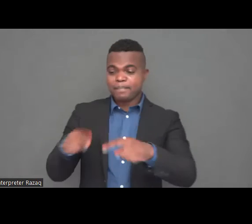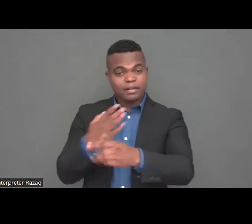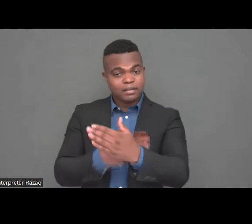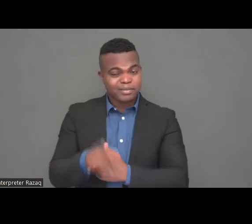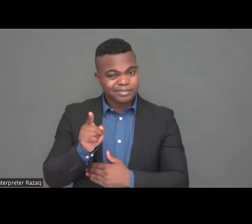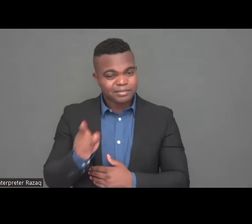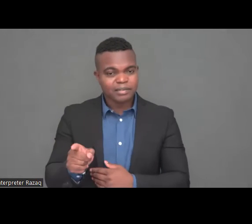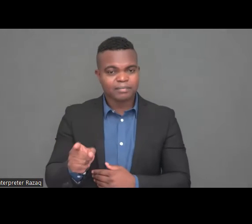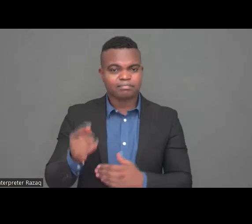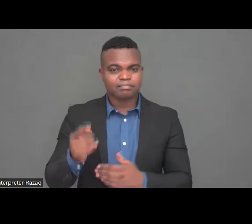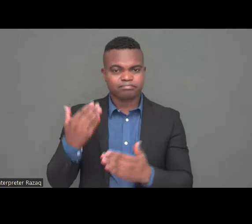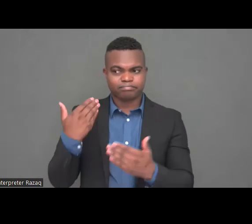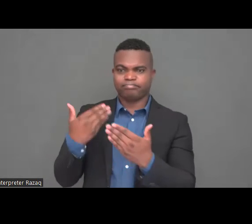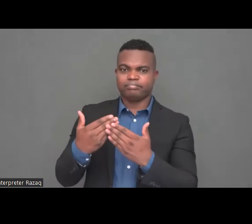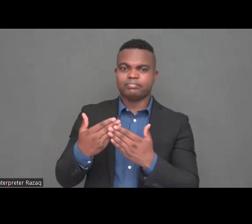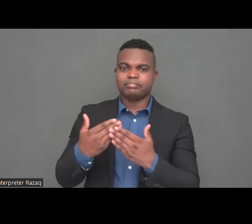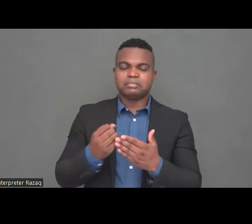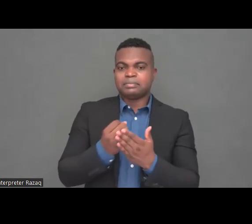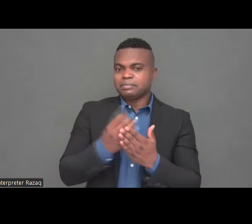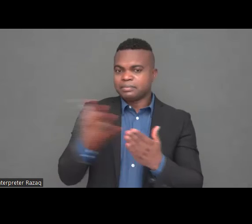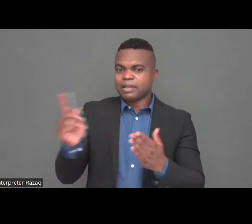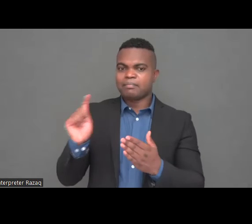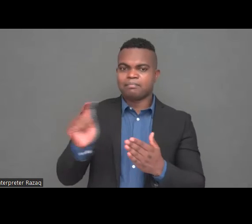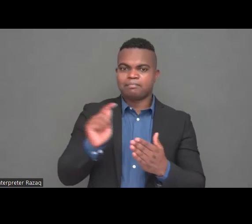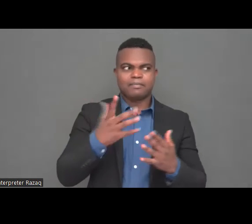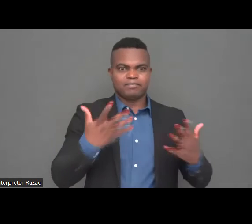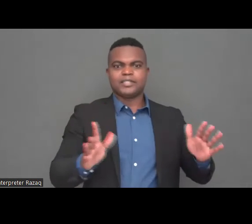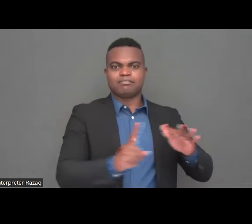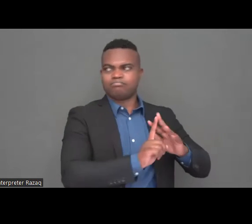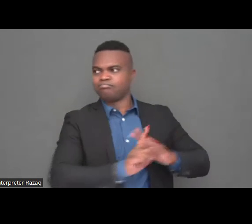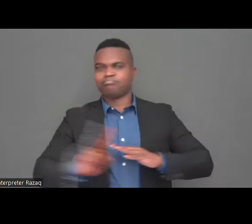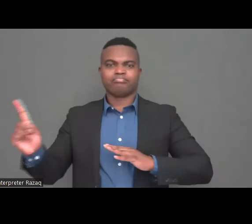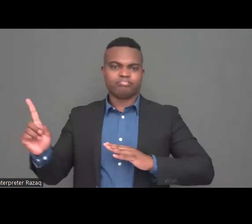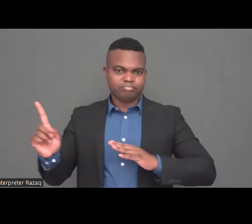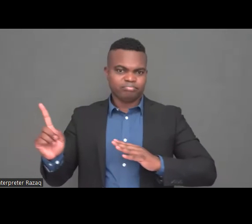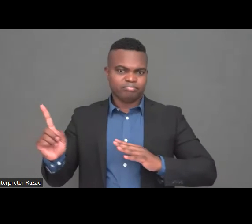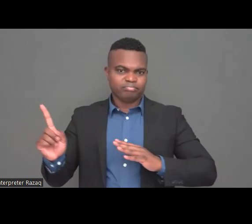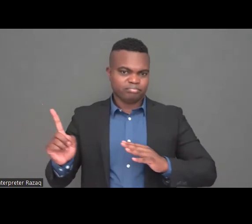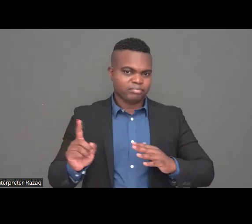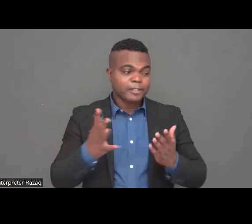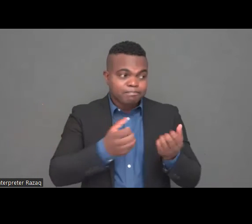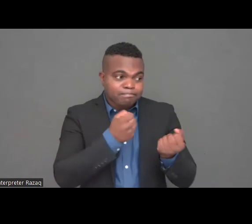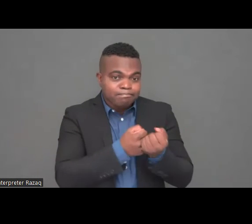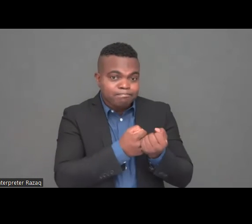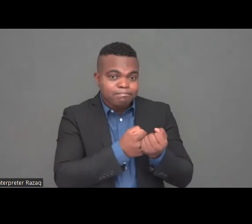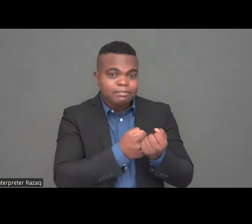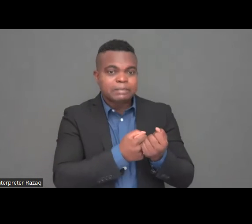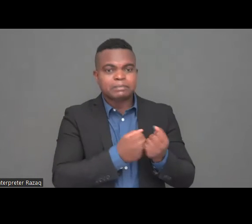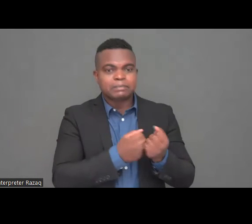supported when they arrive in neighboring